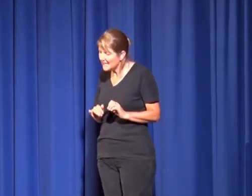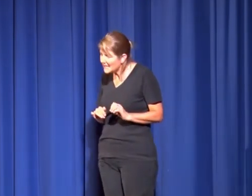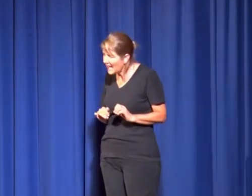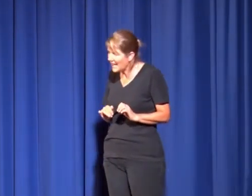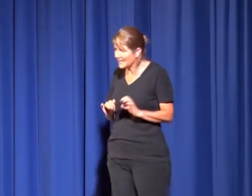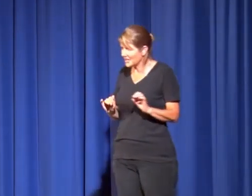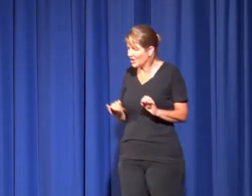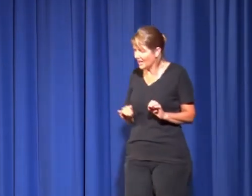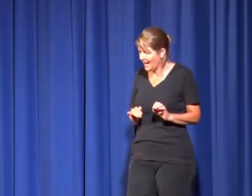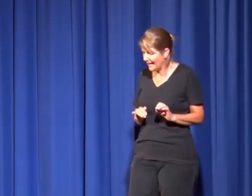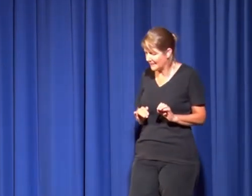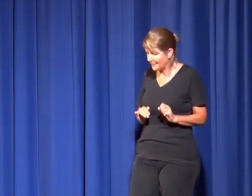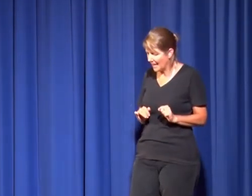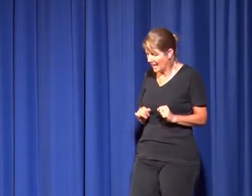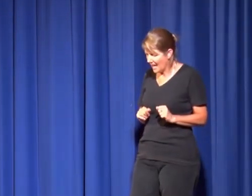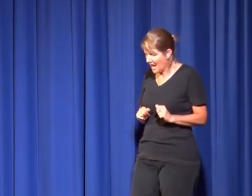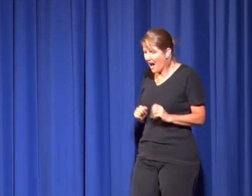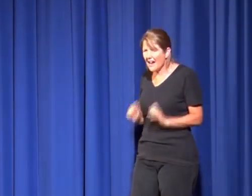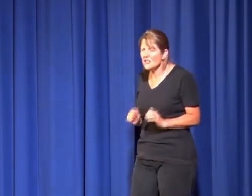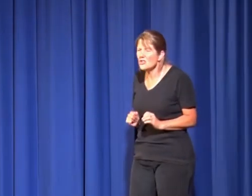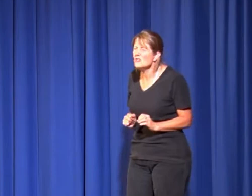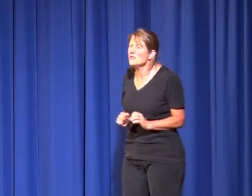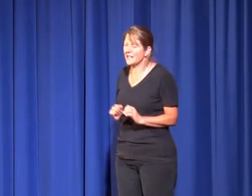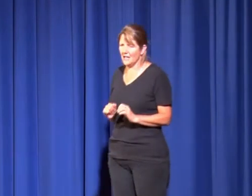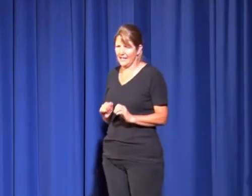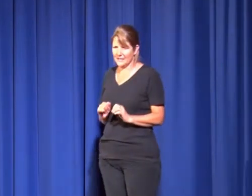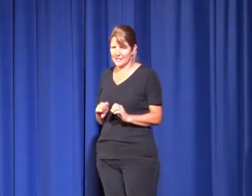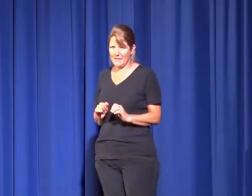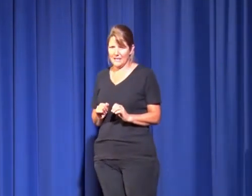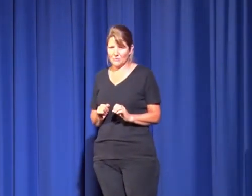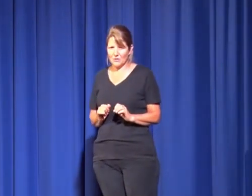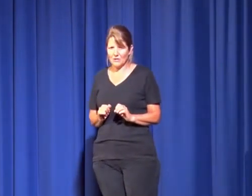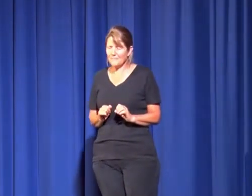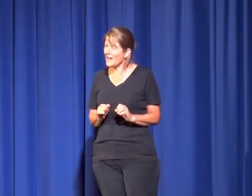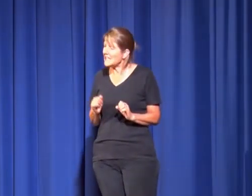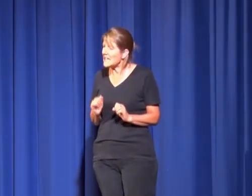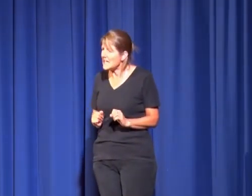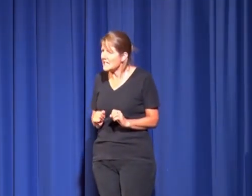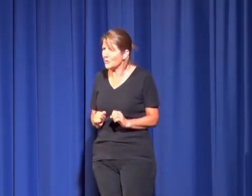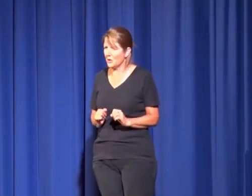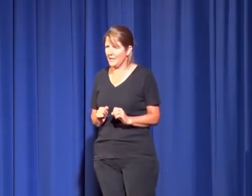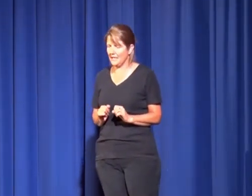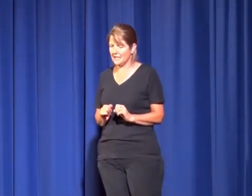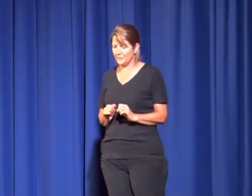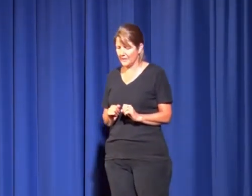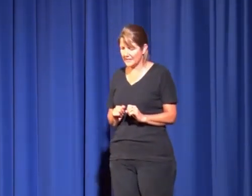People are harder to not lie. I know that lying to this man is wrong. I can hear the worry in his voice.